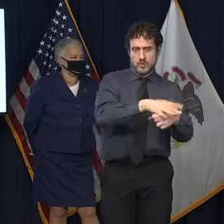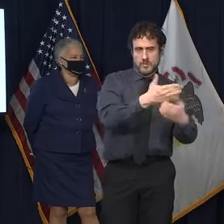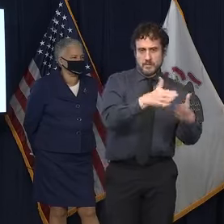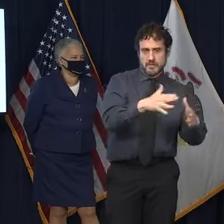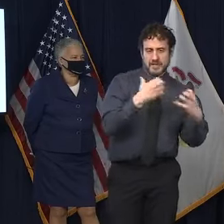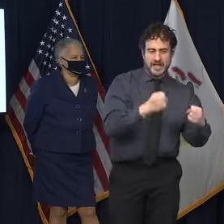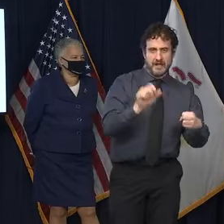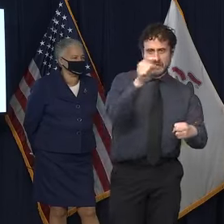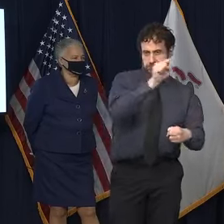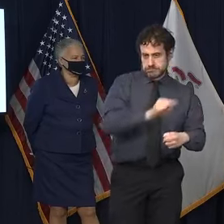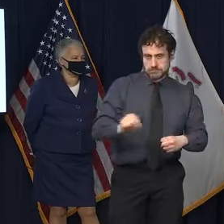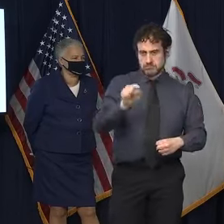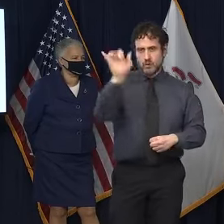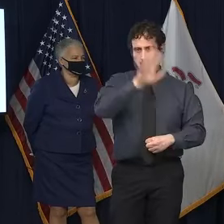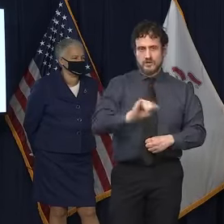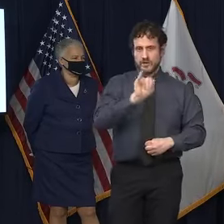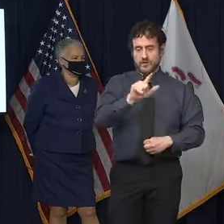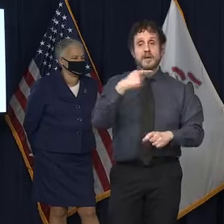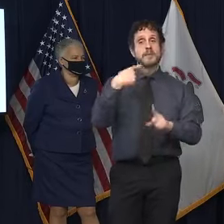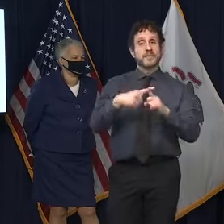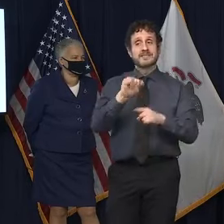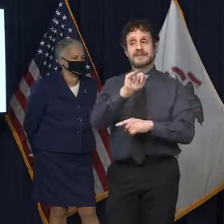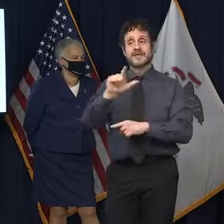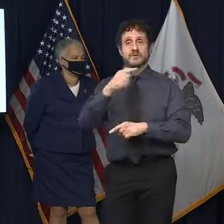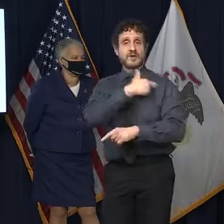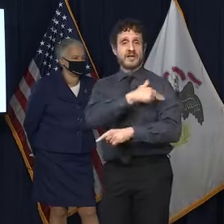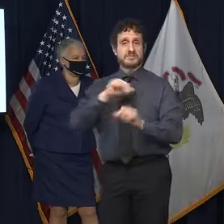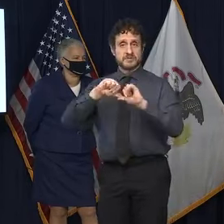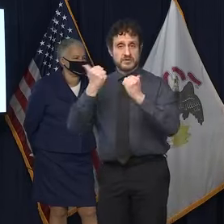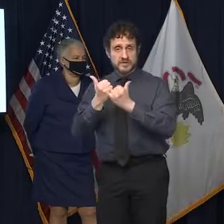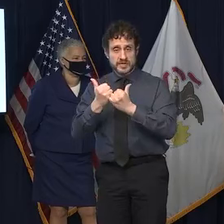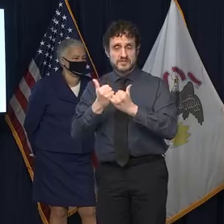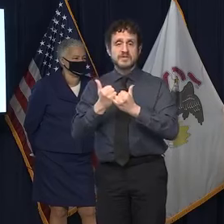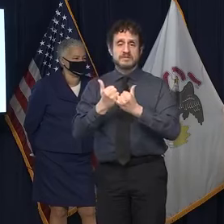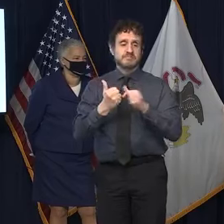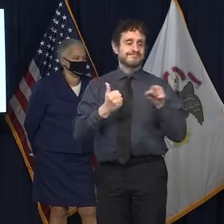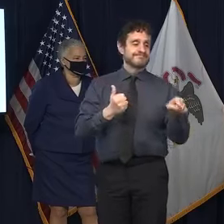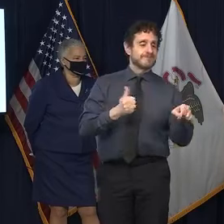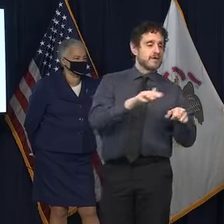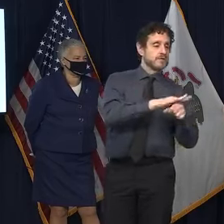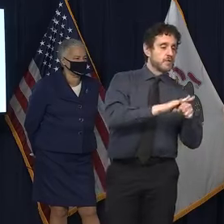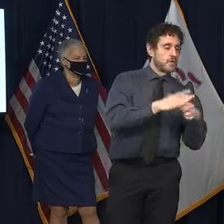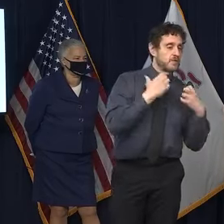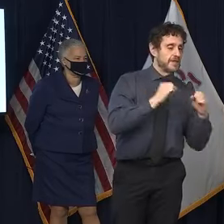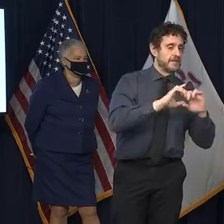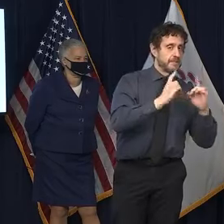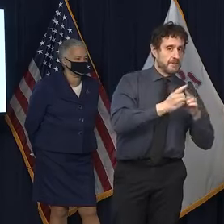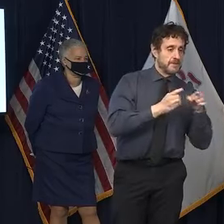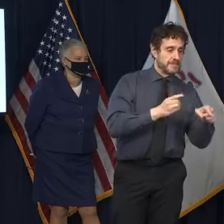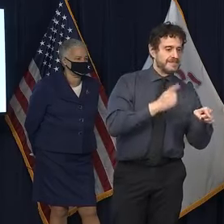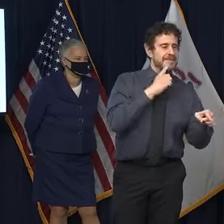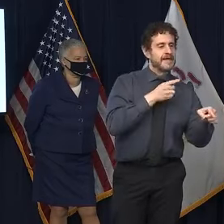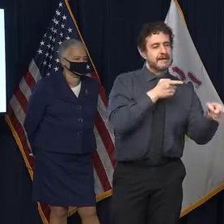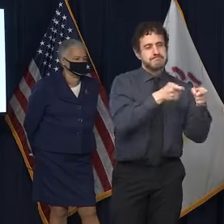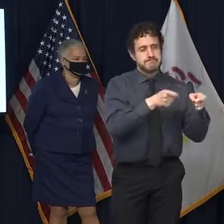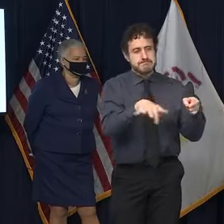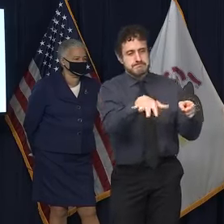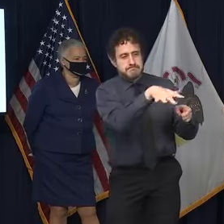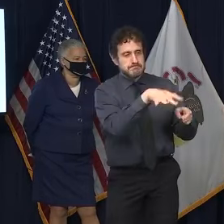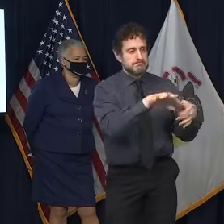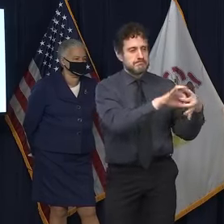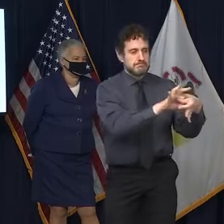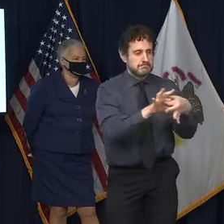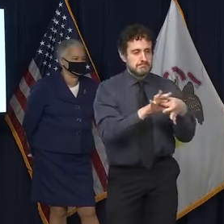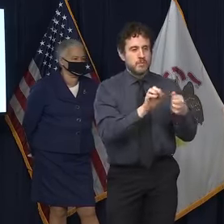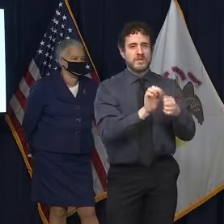Illinois Hospital Association and the local public health departments work with their local hospitals. So all of this has